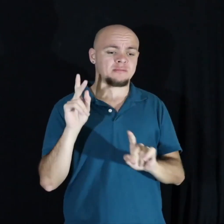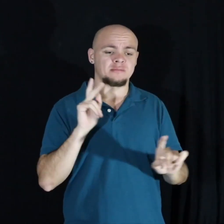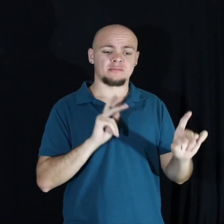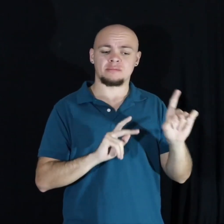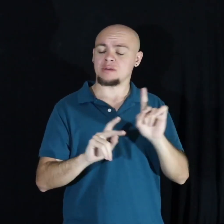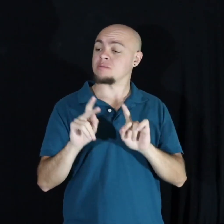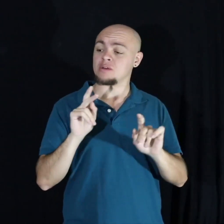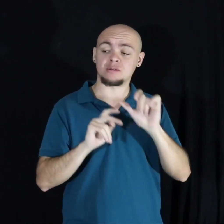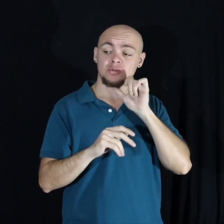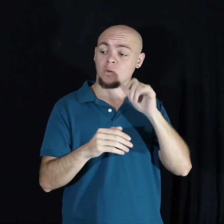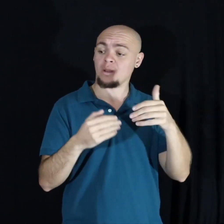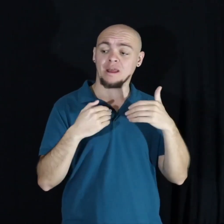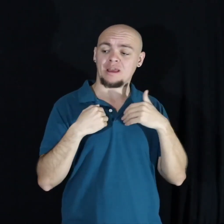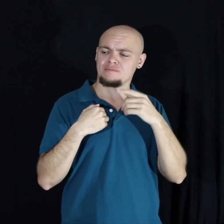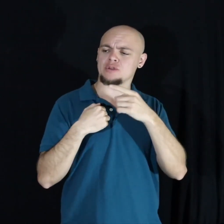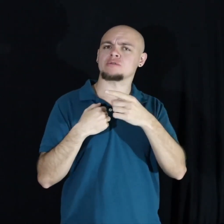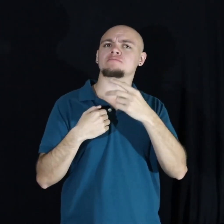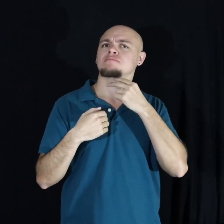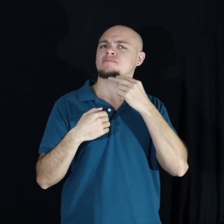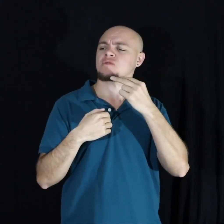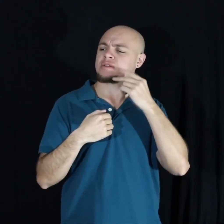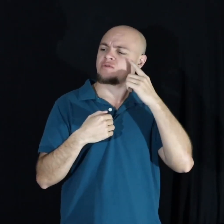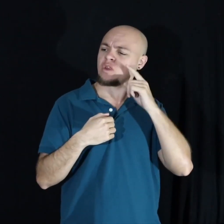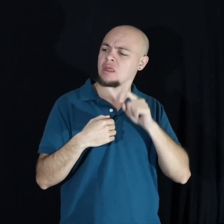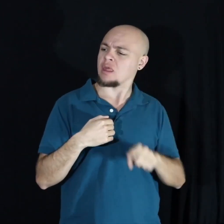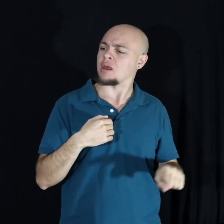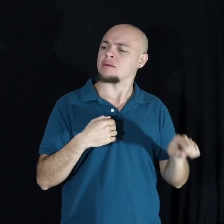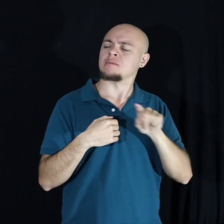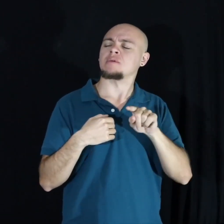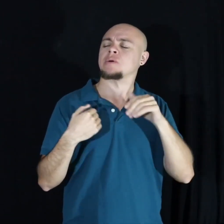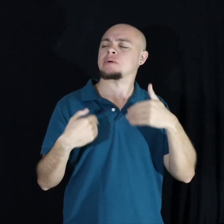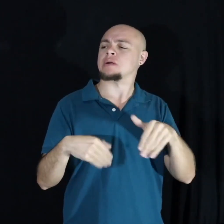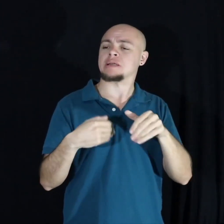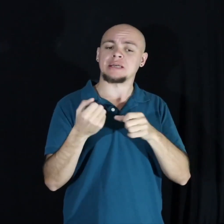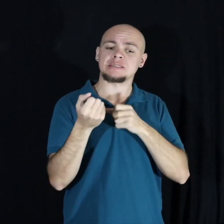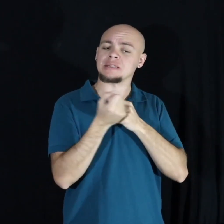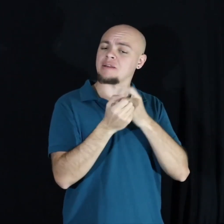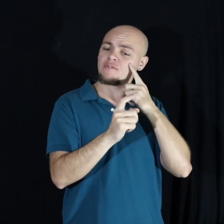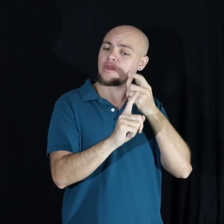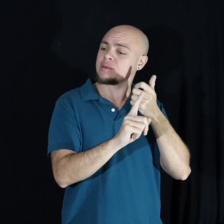not have it. That cannot stand up for each other, for themselves.